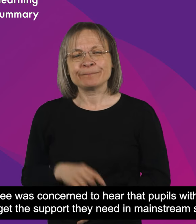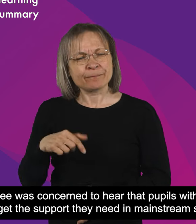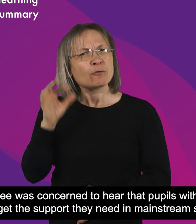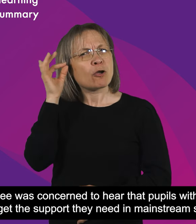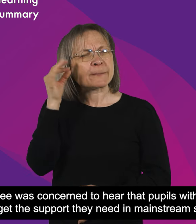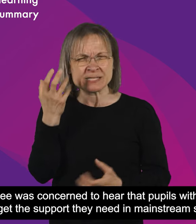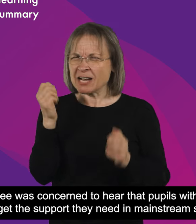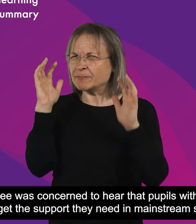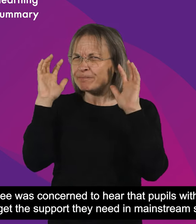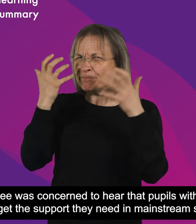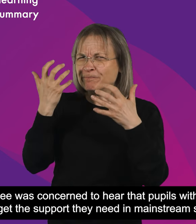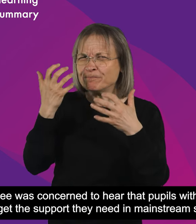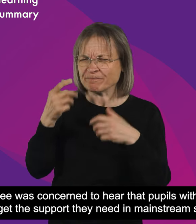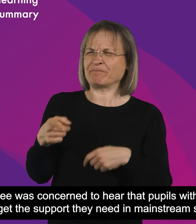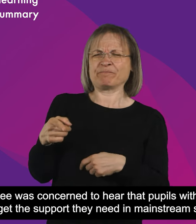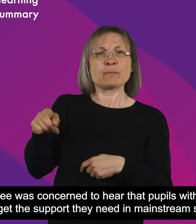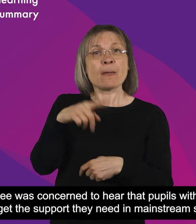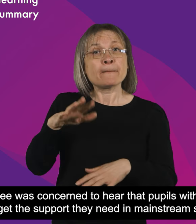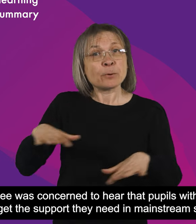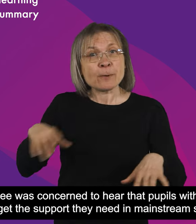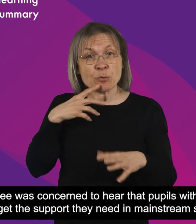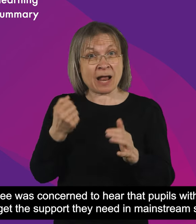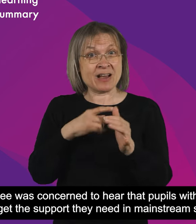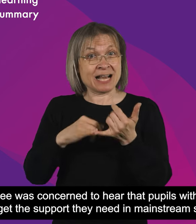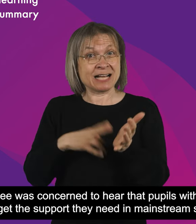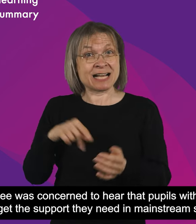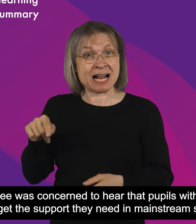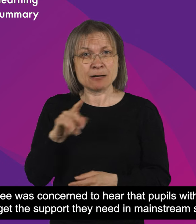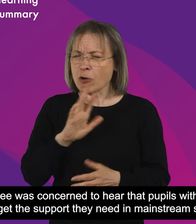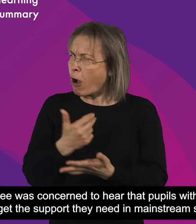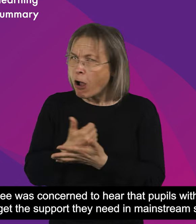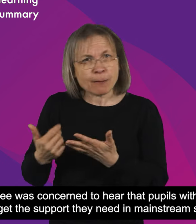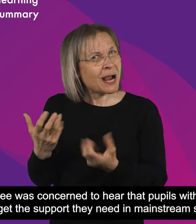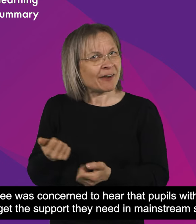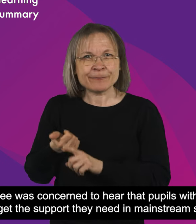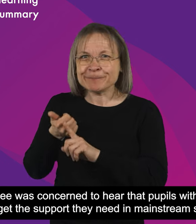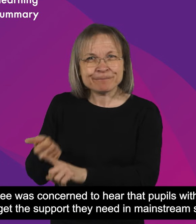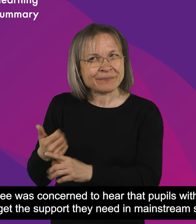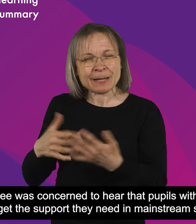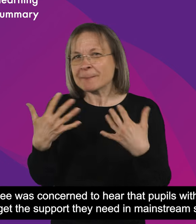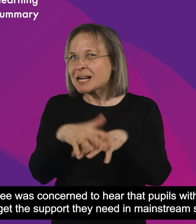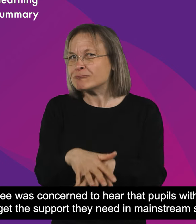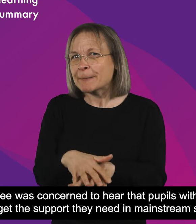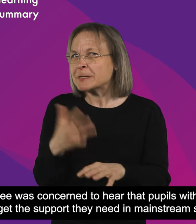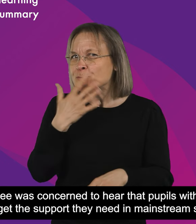The Committee was concerned to hear that pupils with ASN do not always get the support they need in mainstream schools.